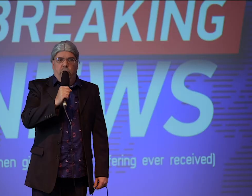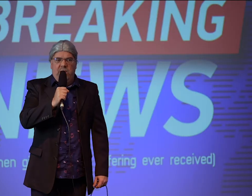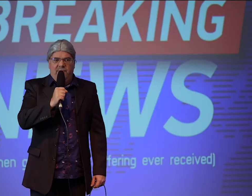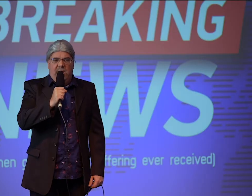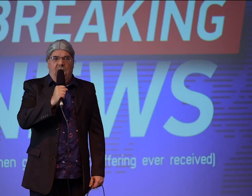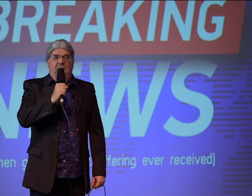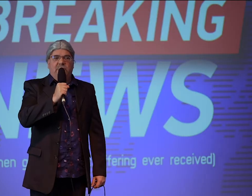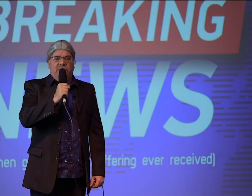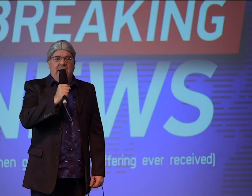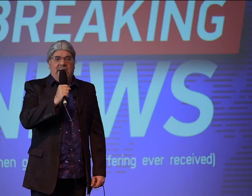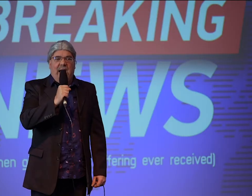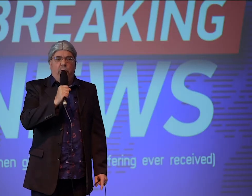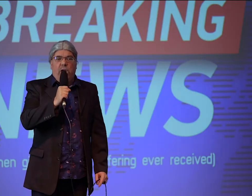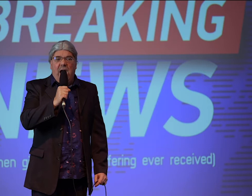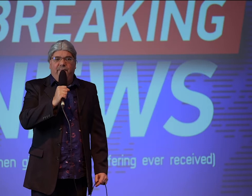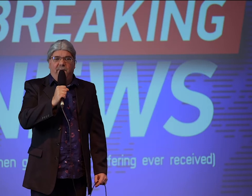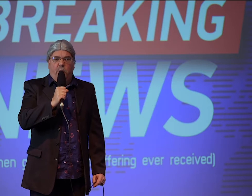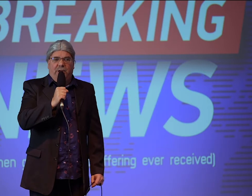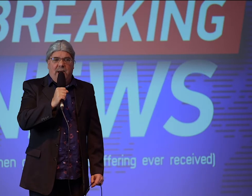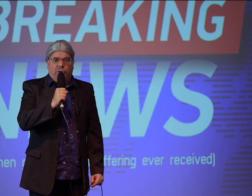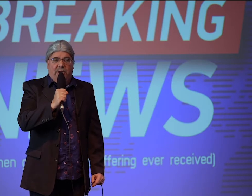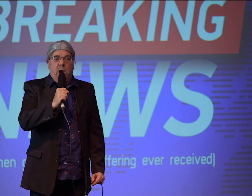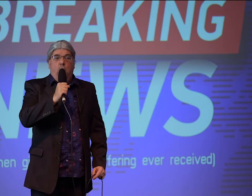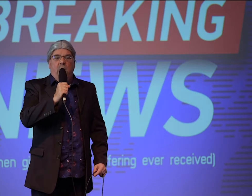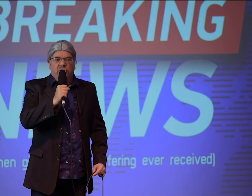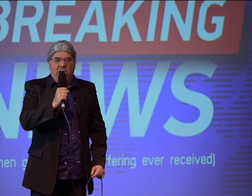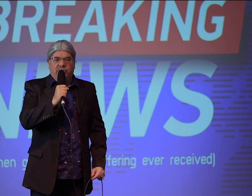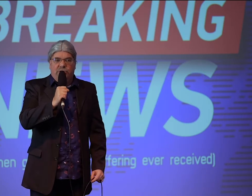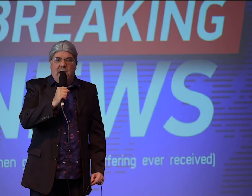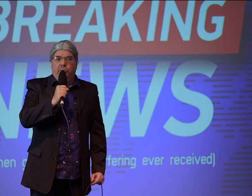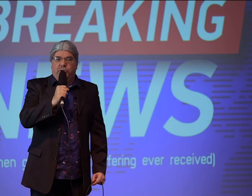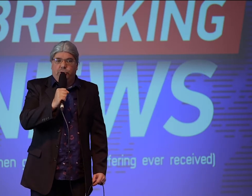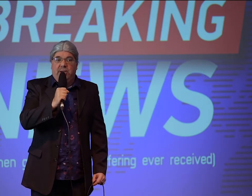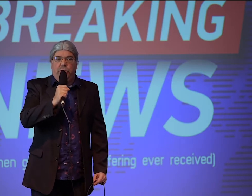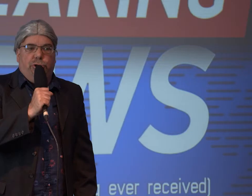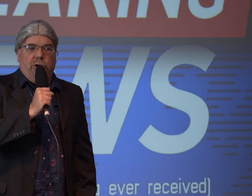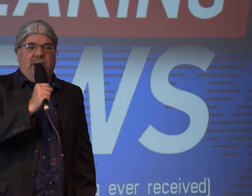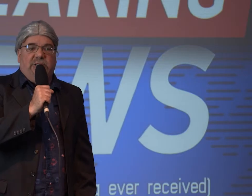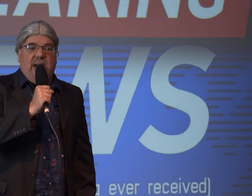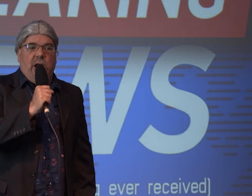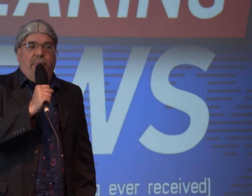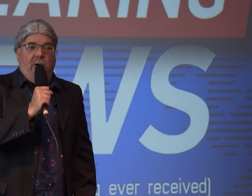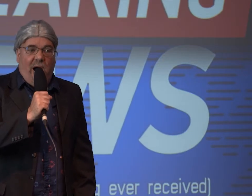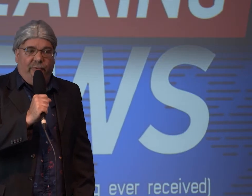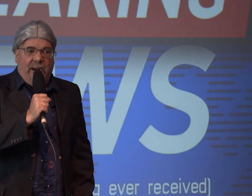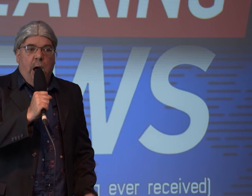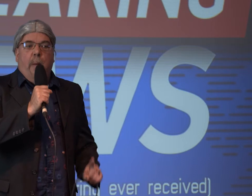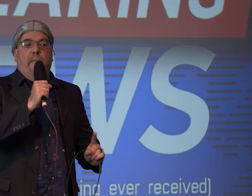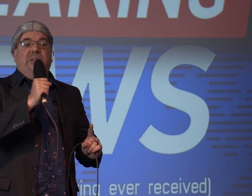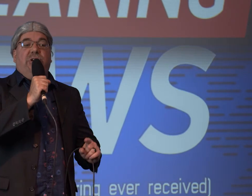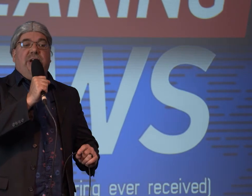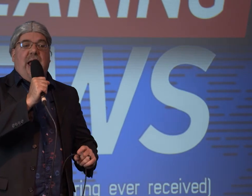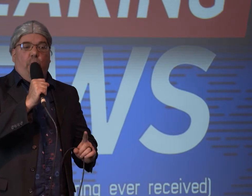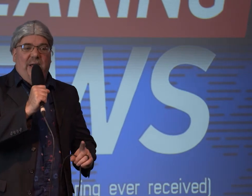good evening I'm Stan gathered live from fourth and main street where just down the street the church has taken up their offering